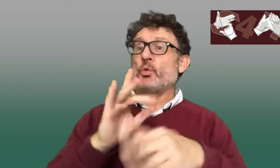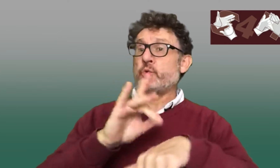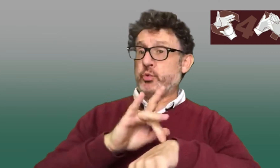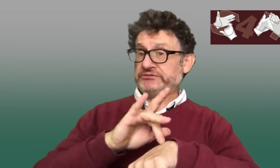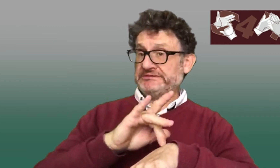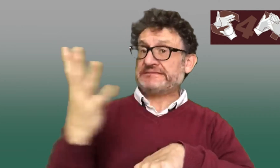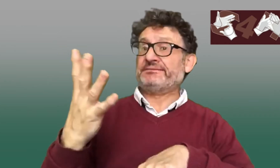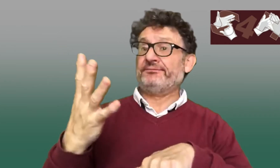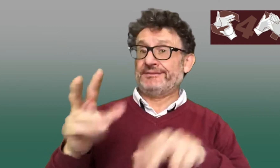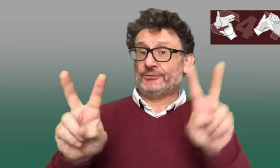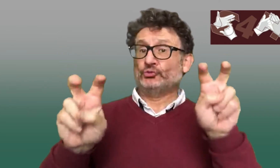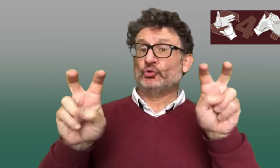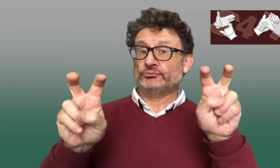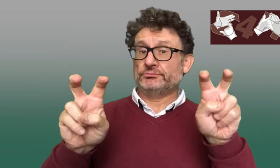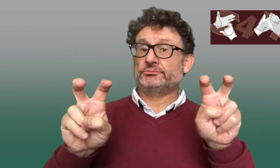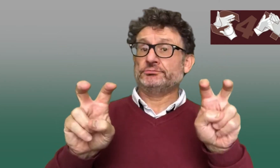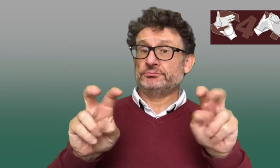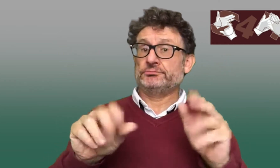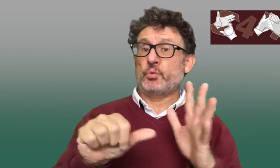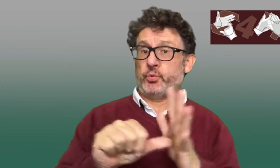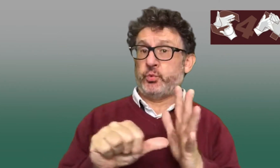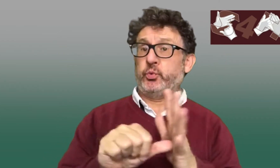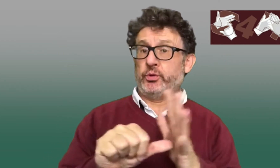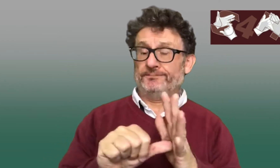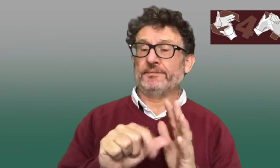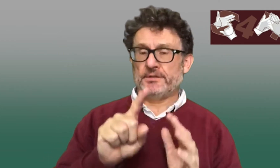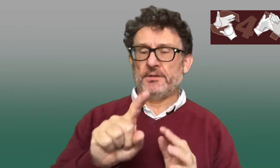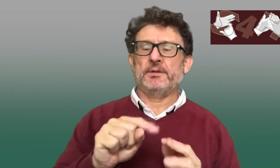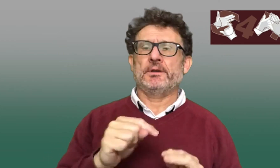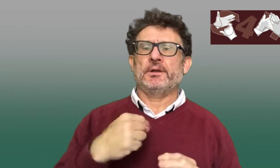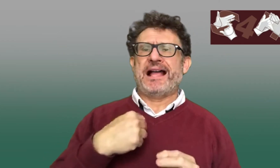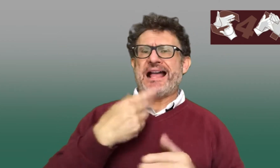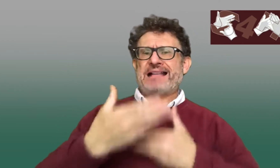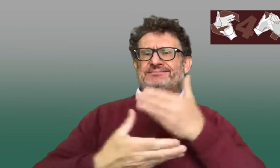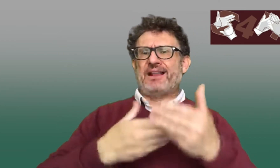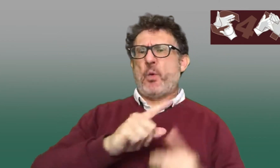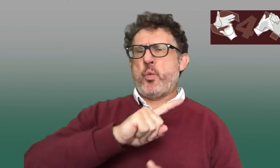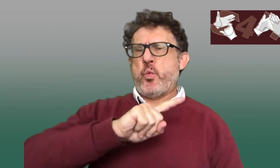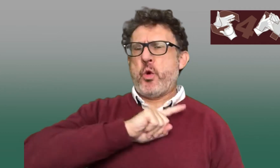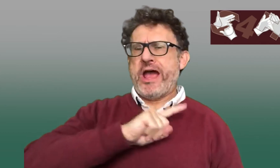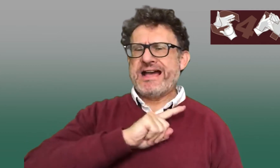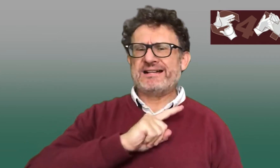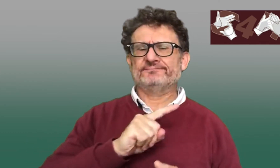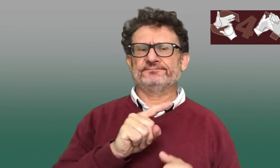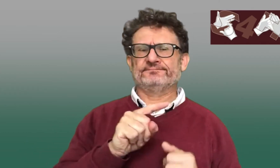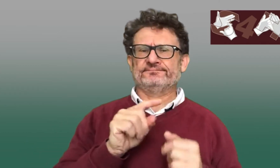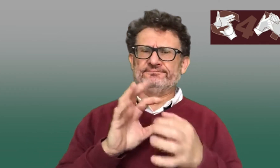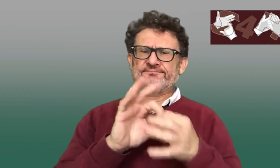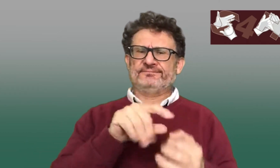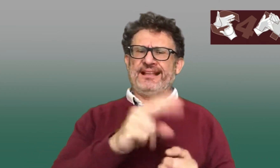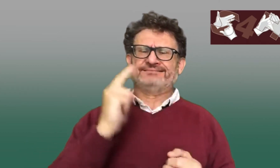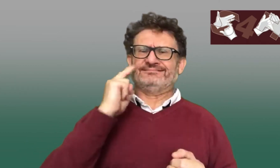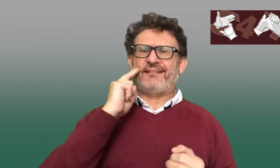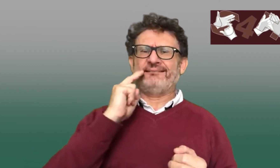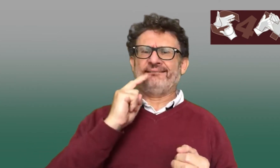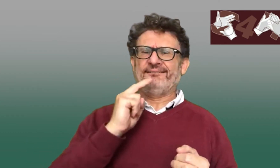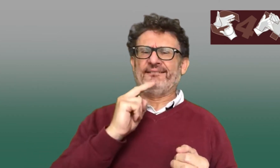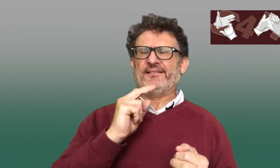this is this is quite a sensitive issue. Now, I want to look specifically at why that might be the case,